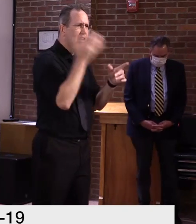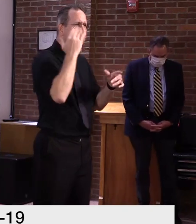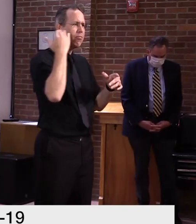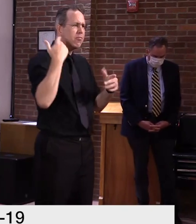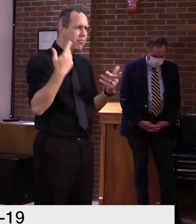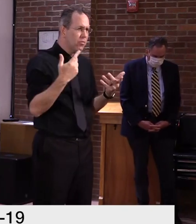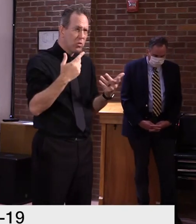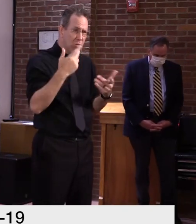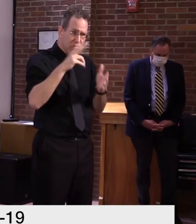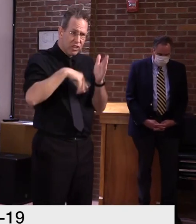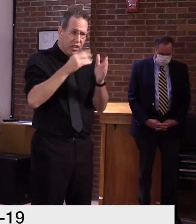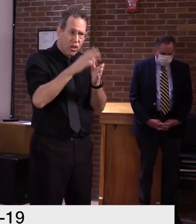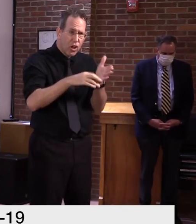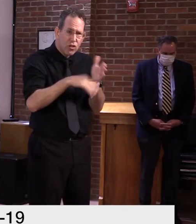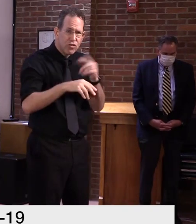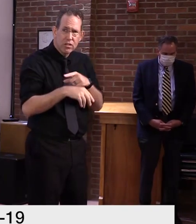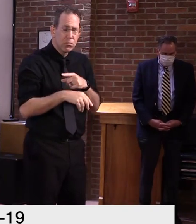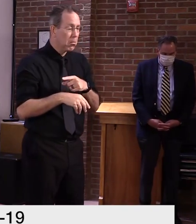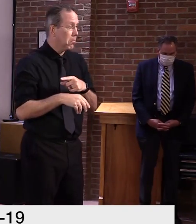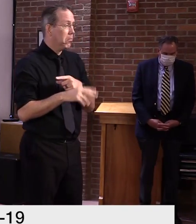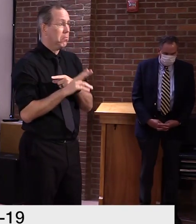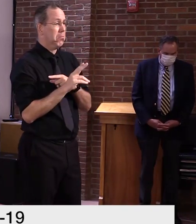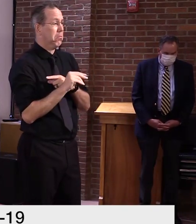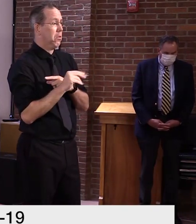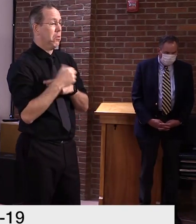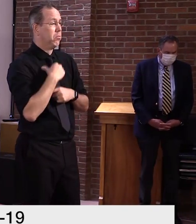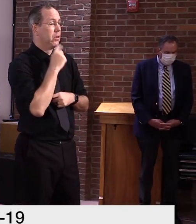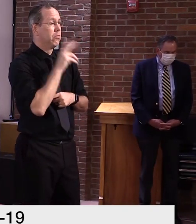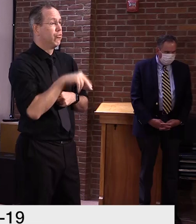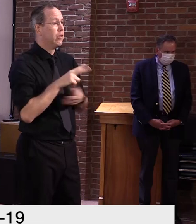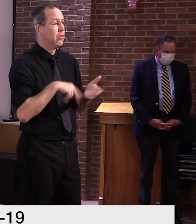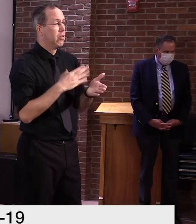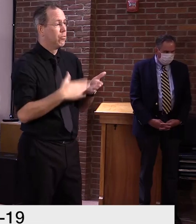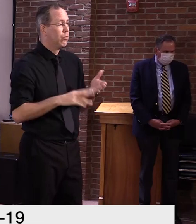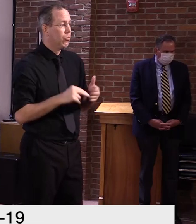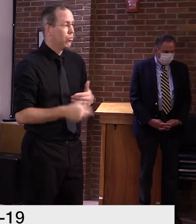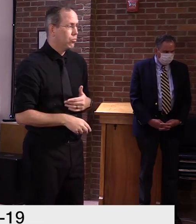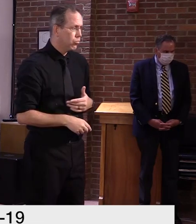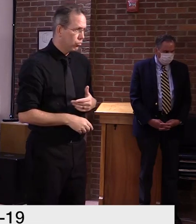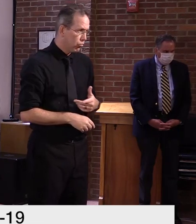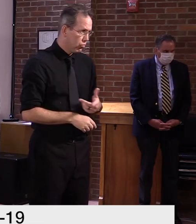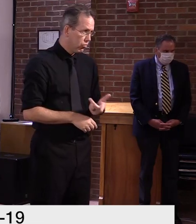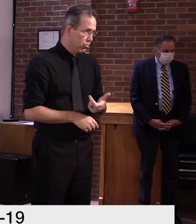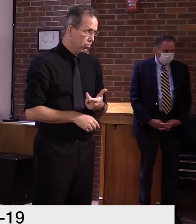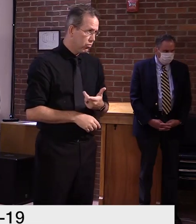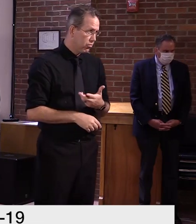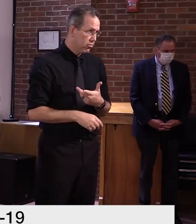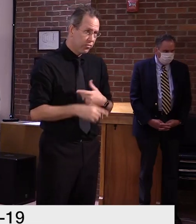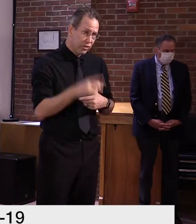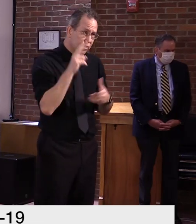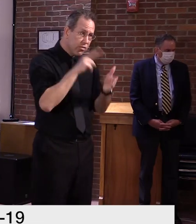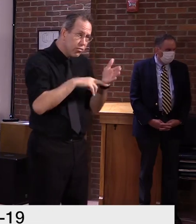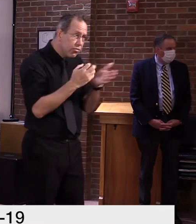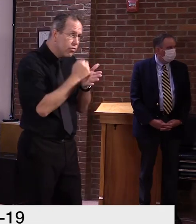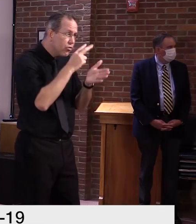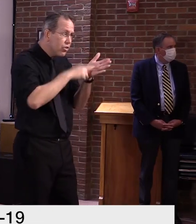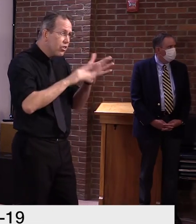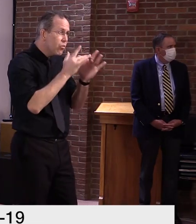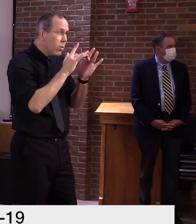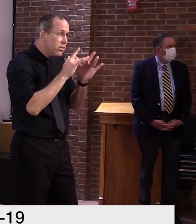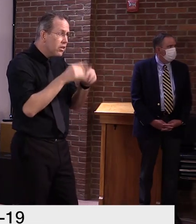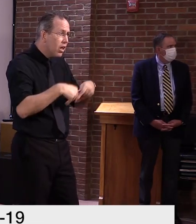So you haven't read their, their official website? I have not. What we believe? No. Huh.